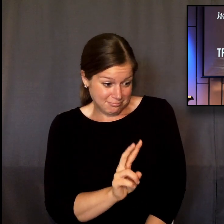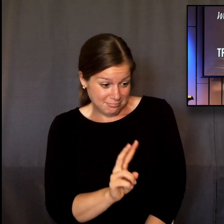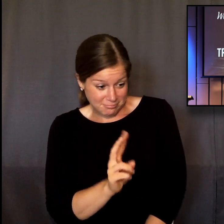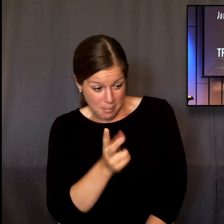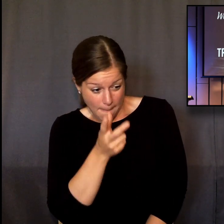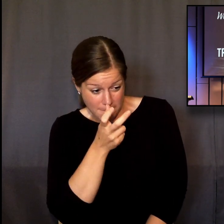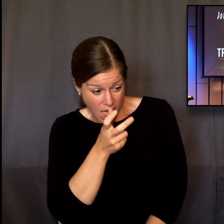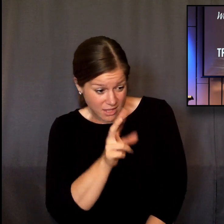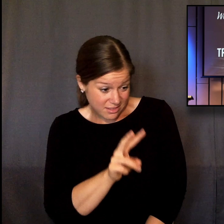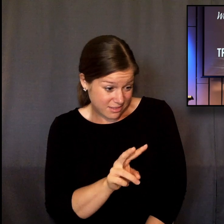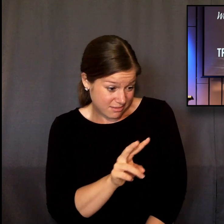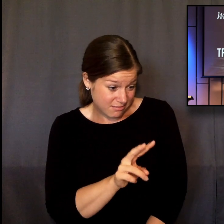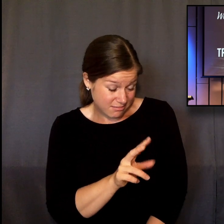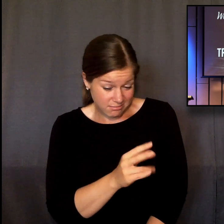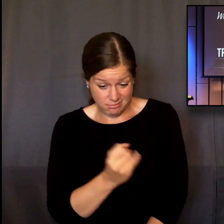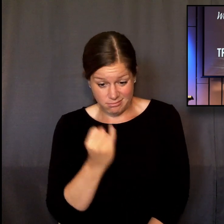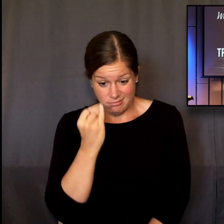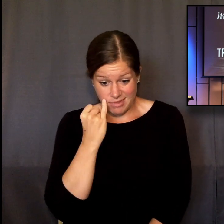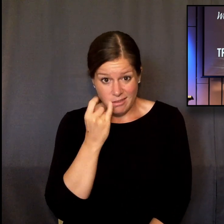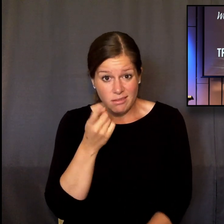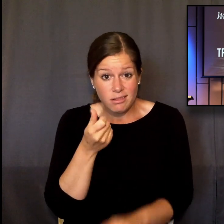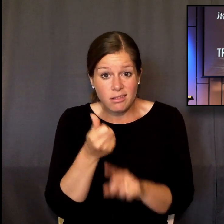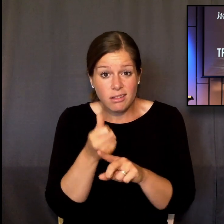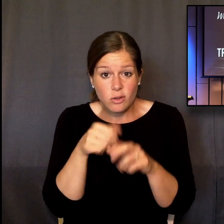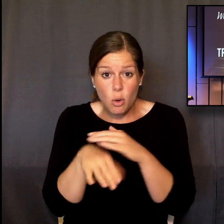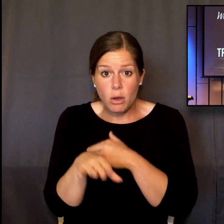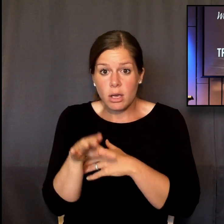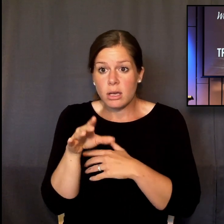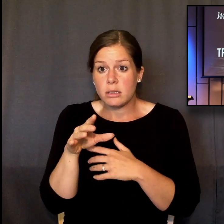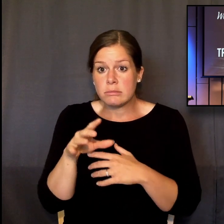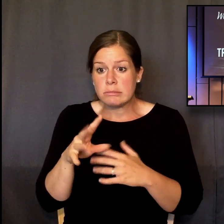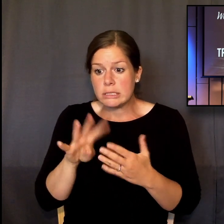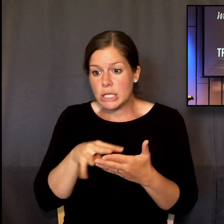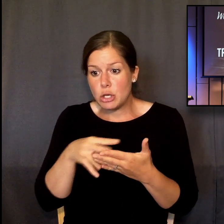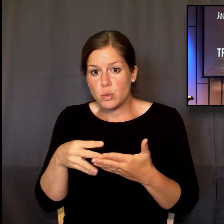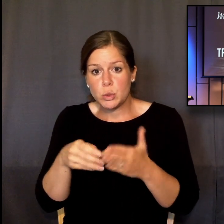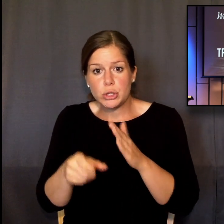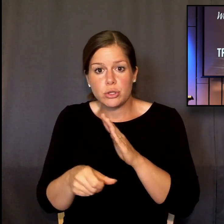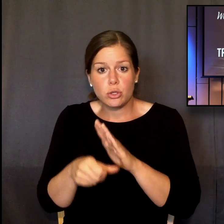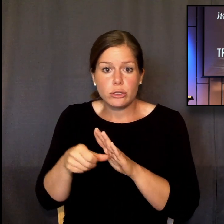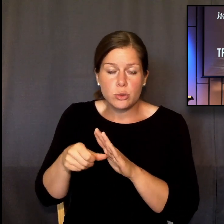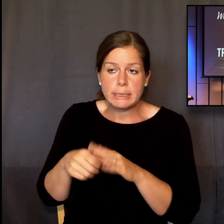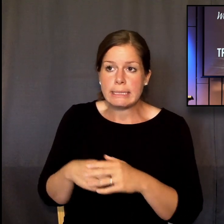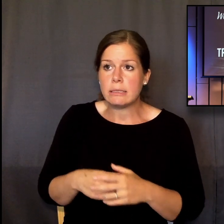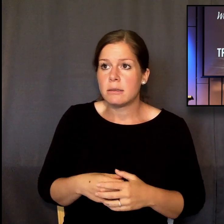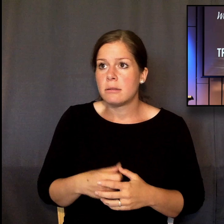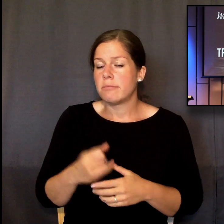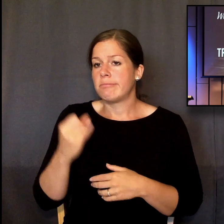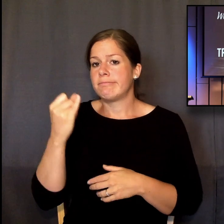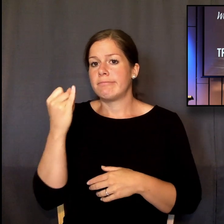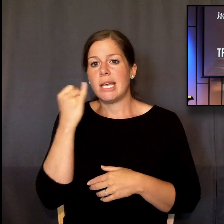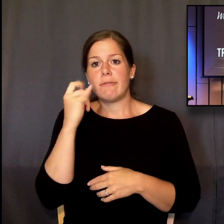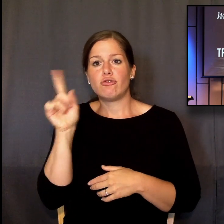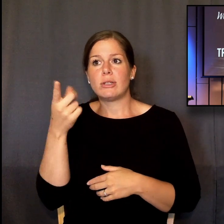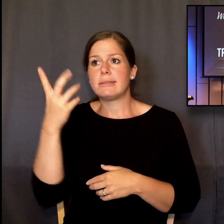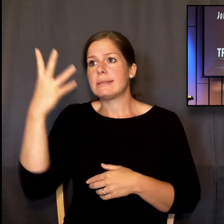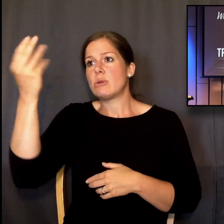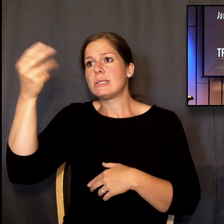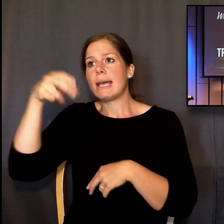or going in for surgery, or just enjoying a glass of lemonade while the leaves rustle in the breeze, God is working, bringing all of that